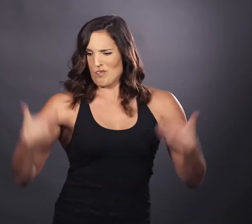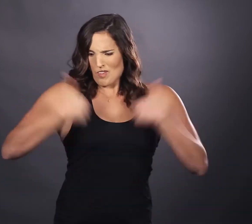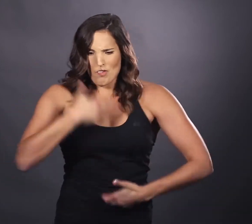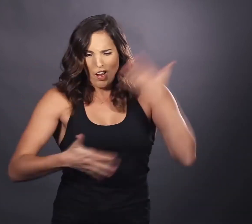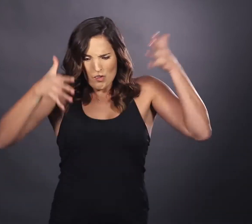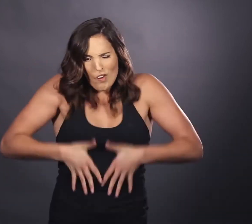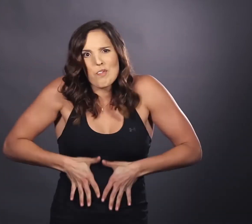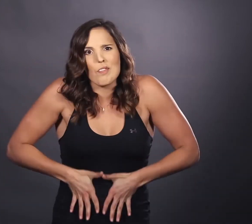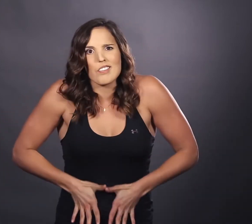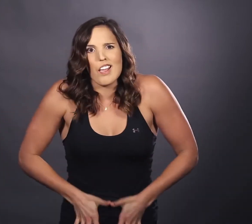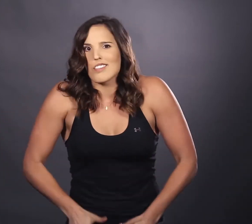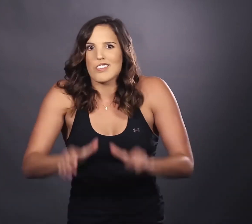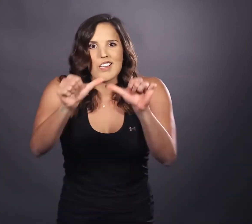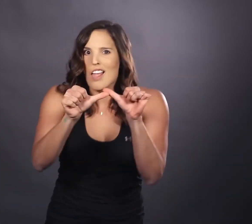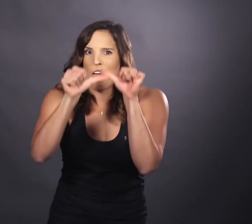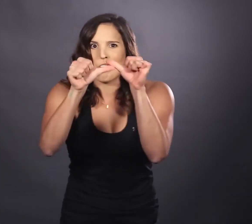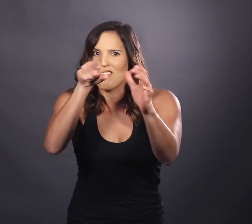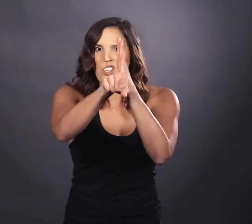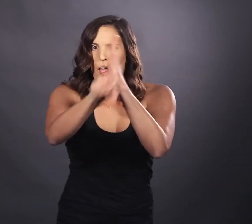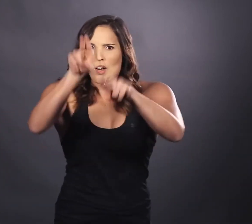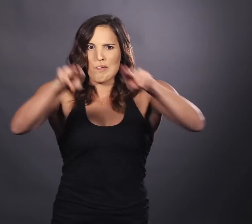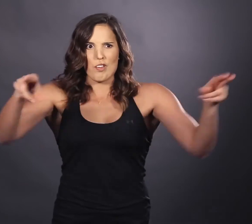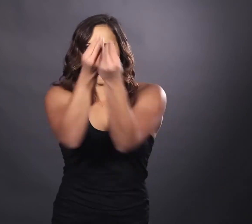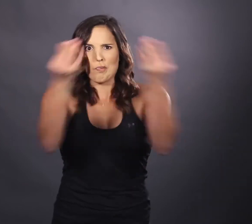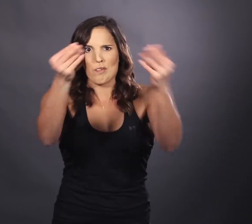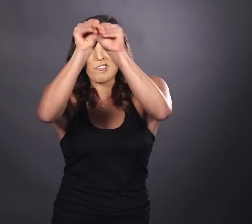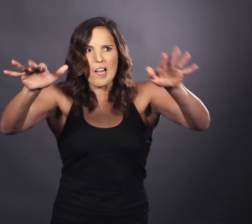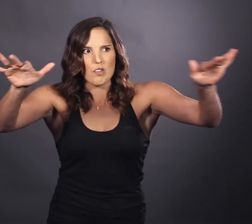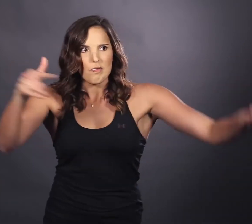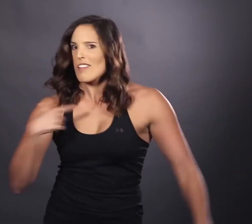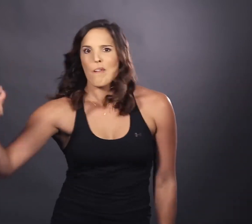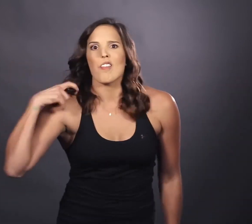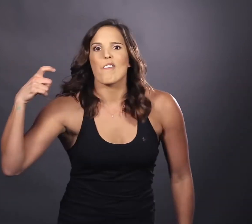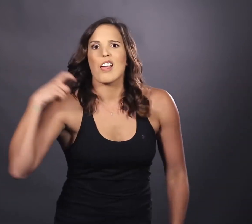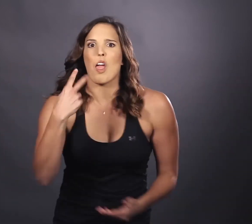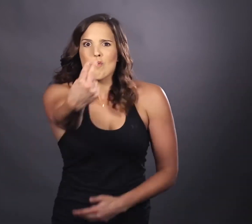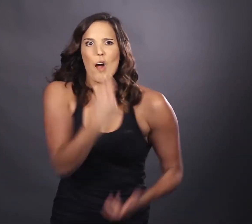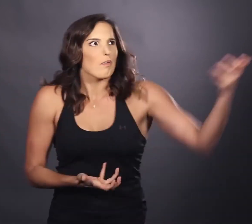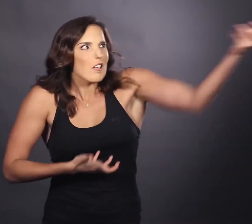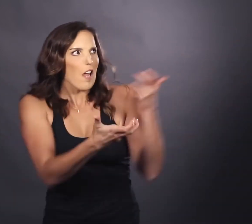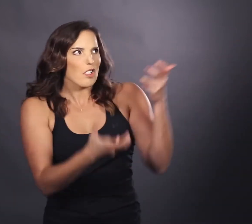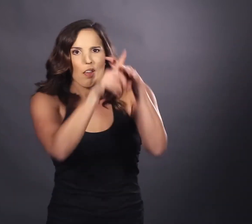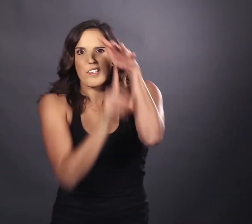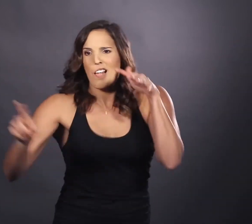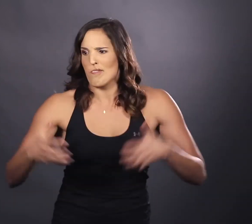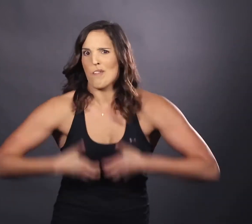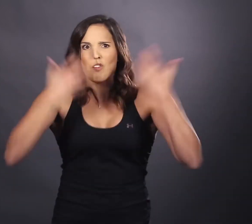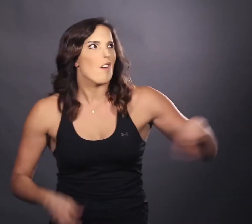battle reigns, making red coats, weather with blood stains Till I'm never gonna stop, until I make a jumper, burn them up, it's gotta remain down Watch me engaging them, escaping them and